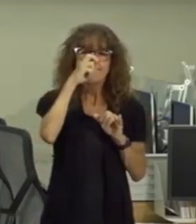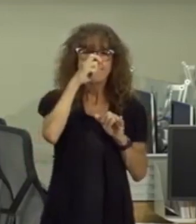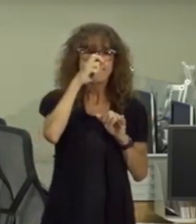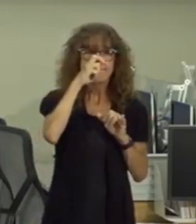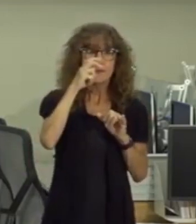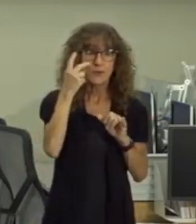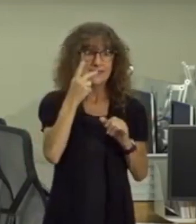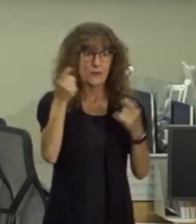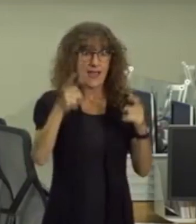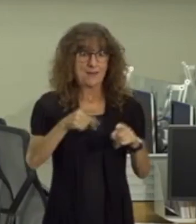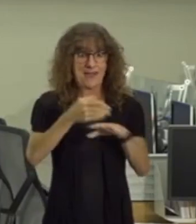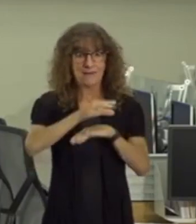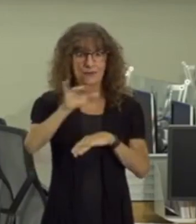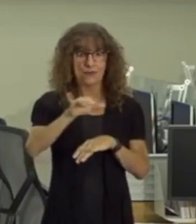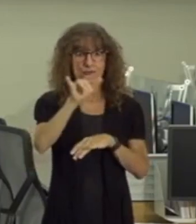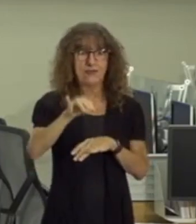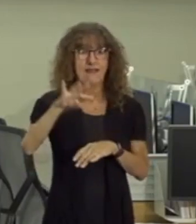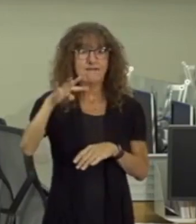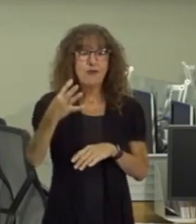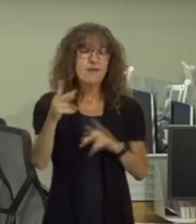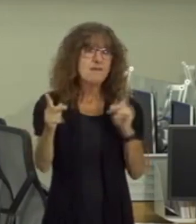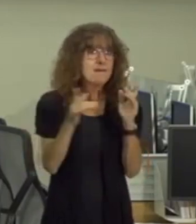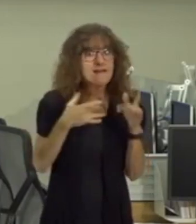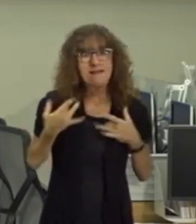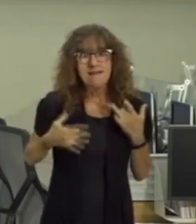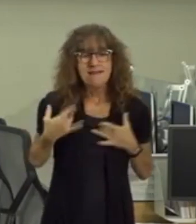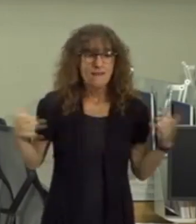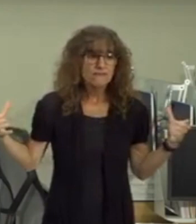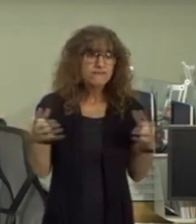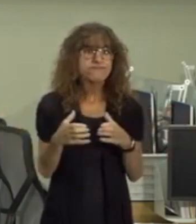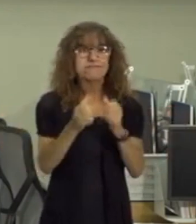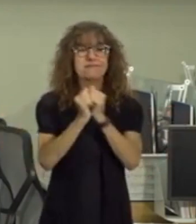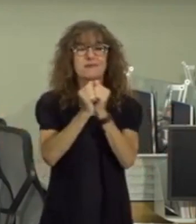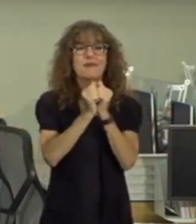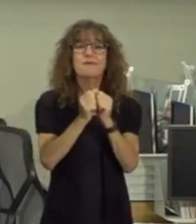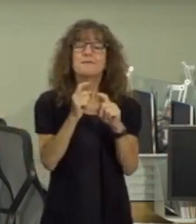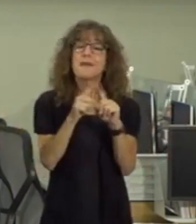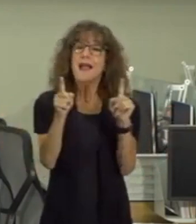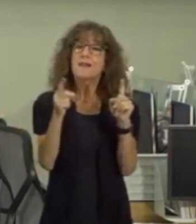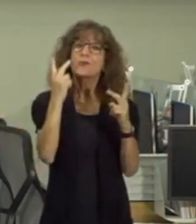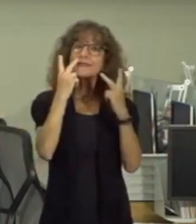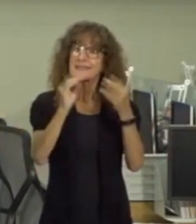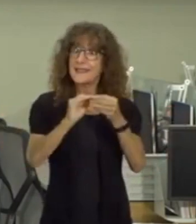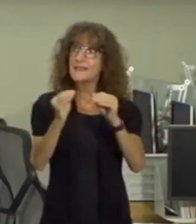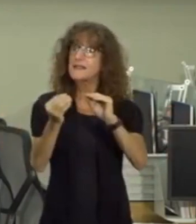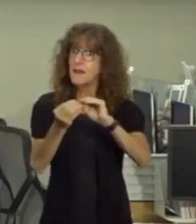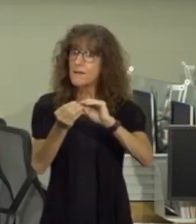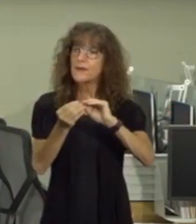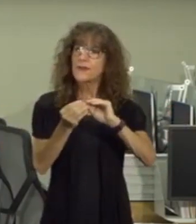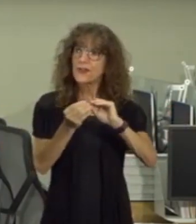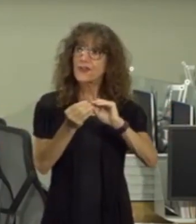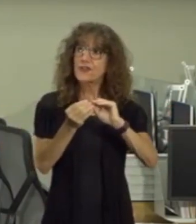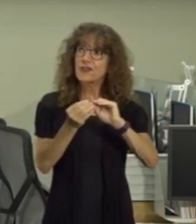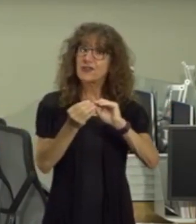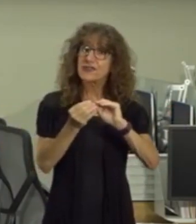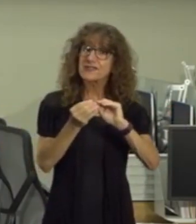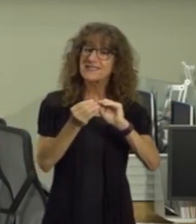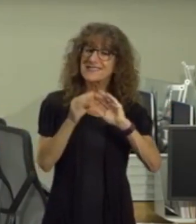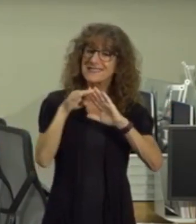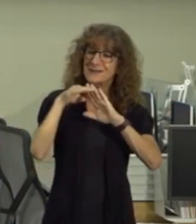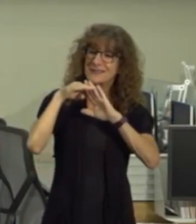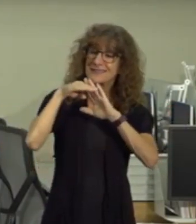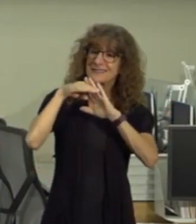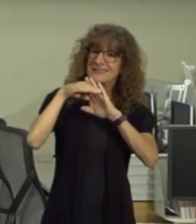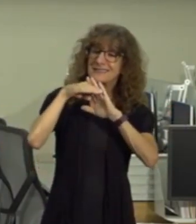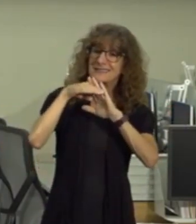happened after fourth of july weekend I know people were anxious to get together uh but we're seeing uh that those numbers although are headed in the right